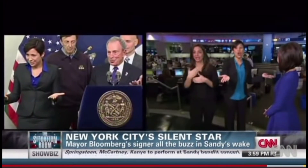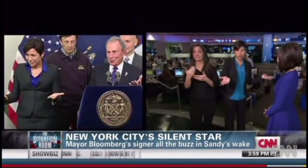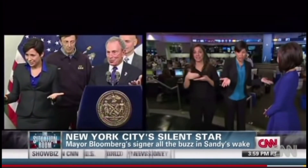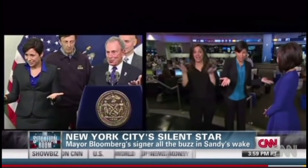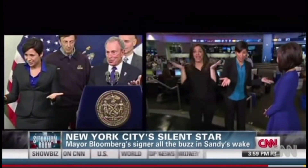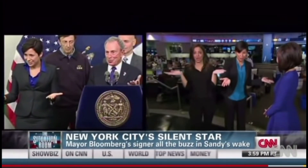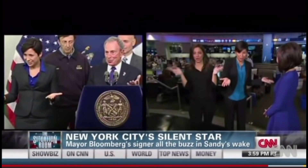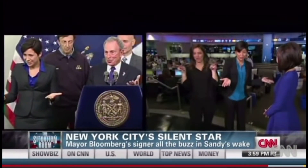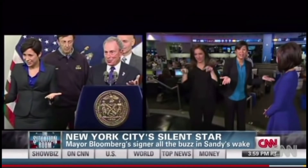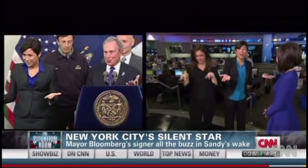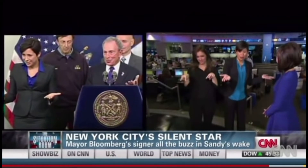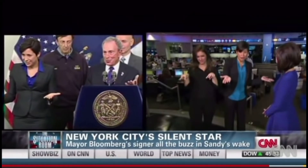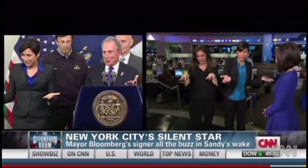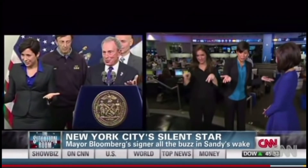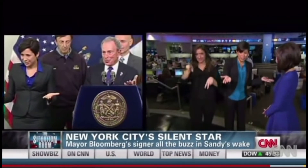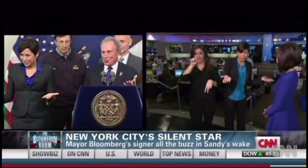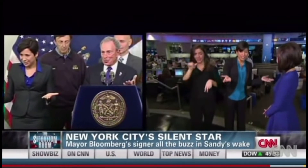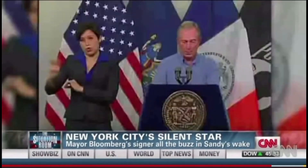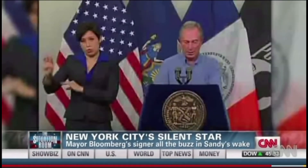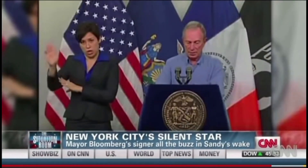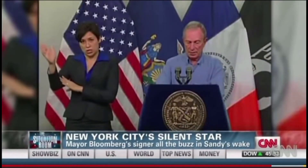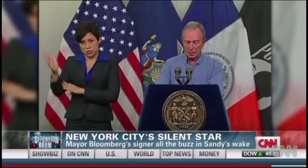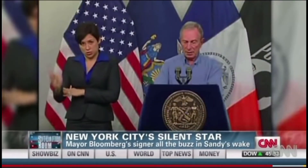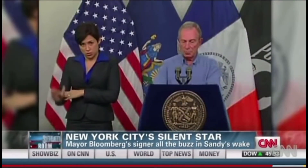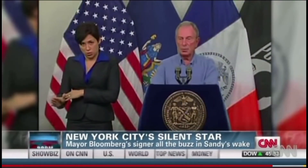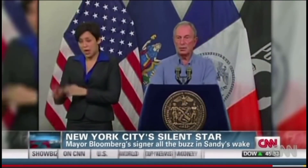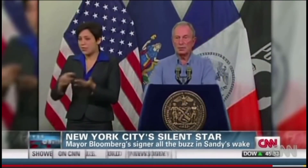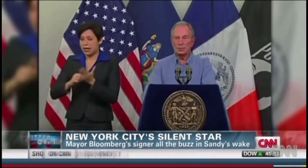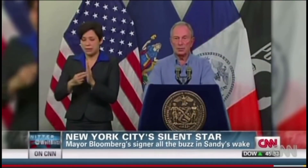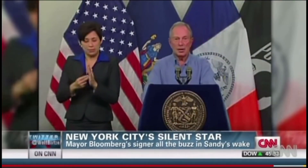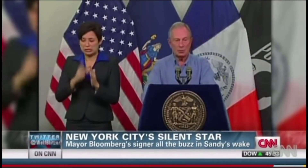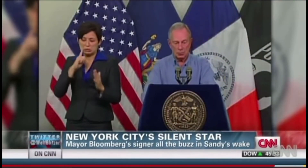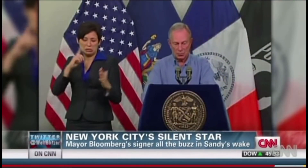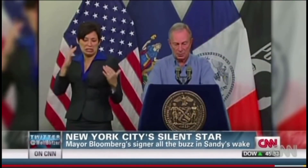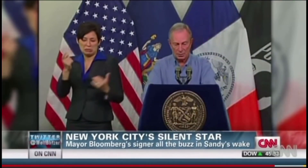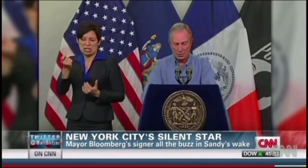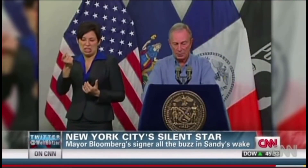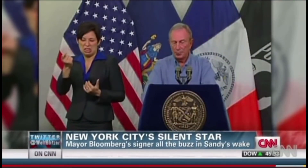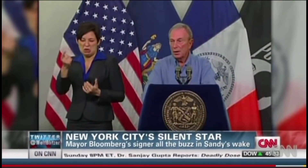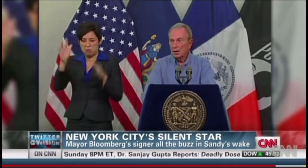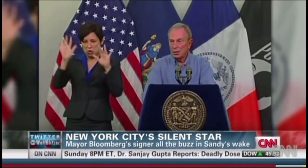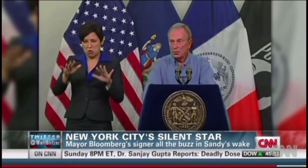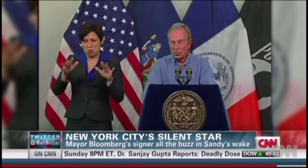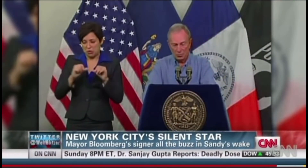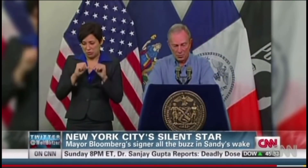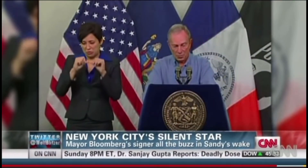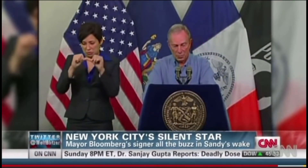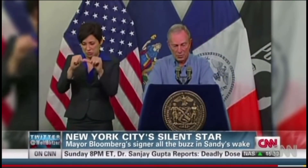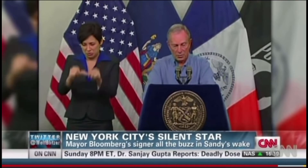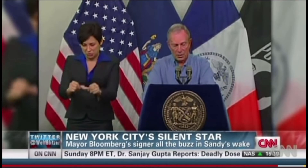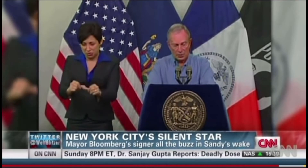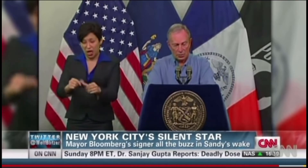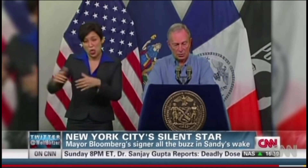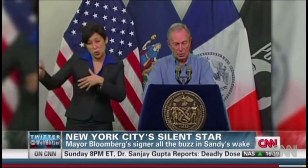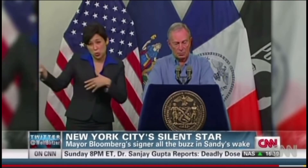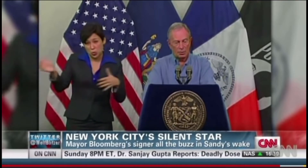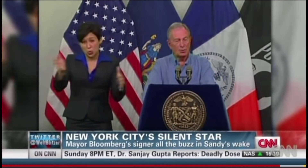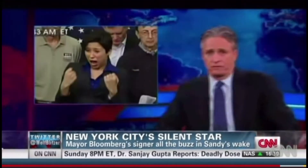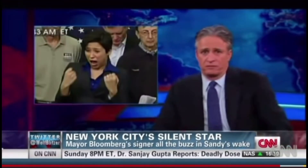looking at the reporter like, are you kidding me? Callas says it's all about interpreting the mayor's message as faithfully as possible. Her